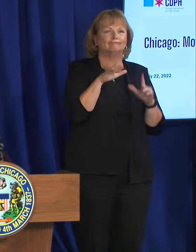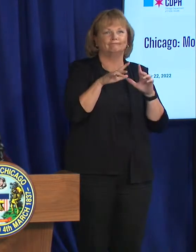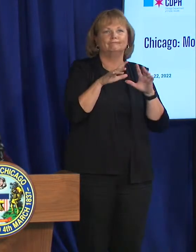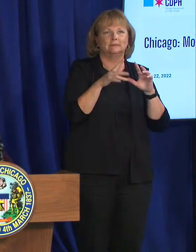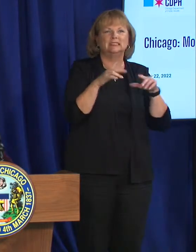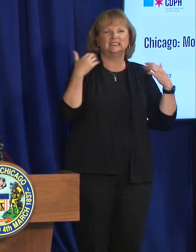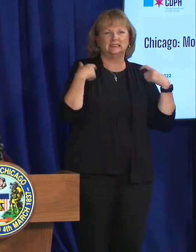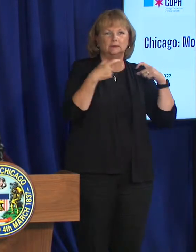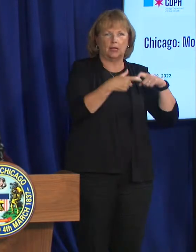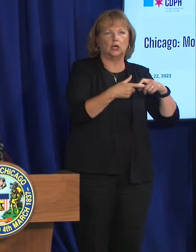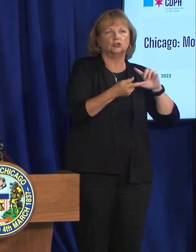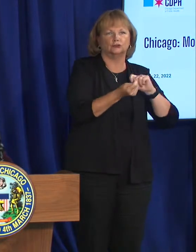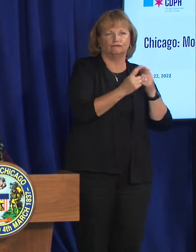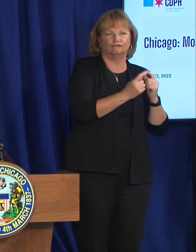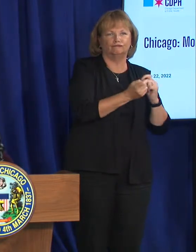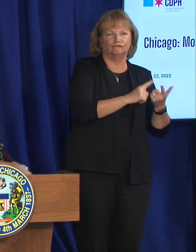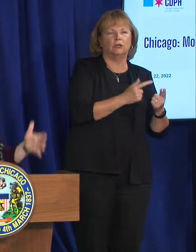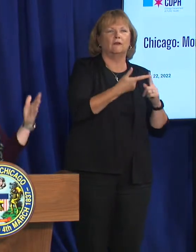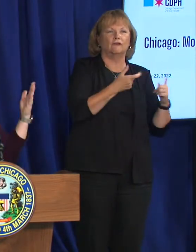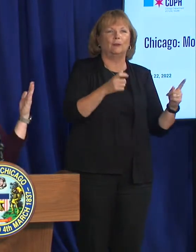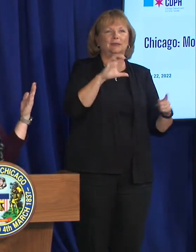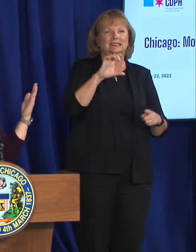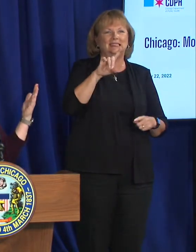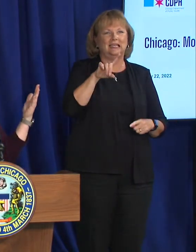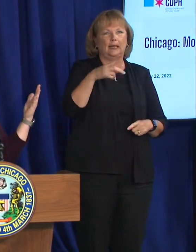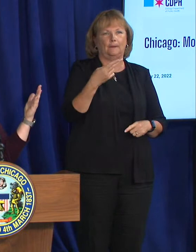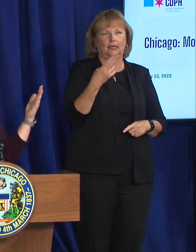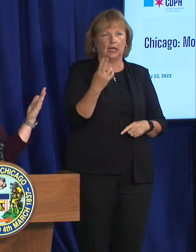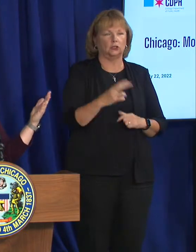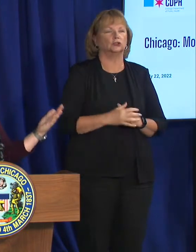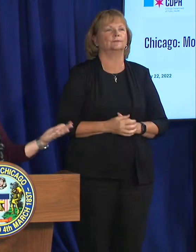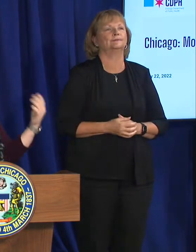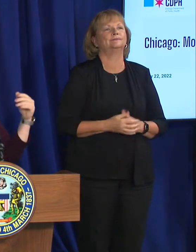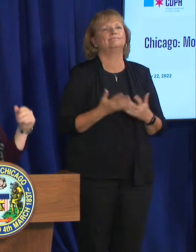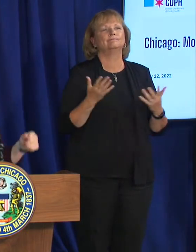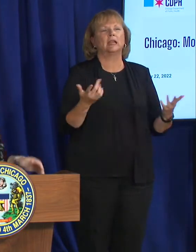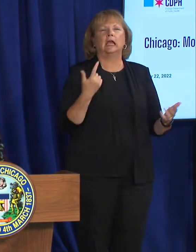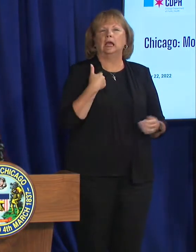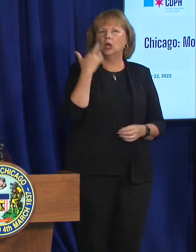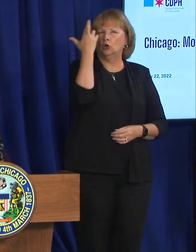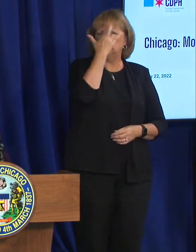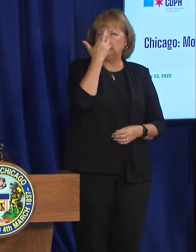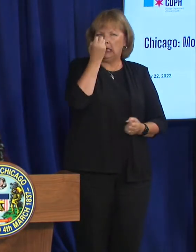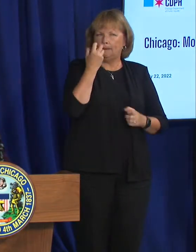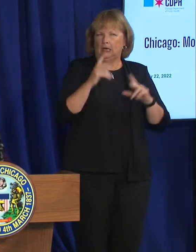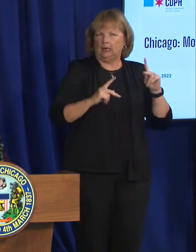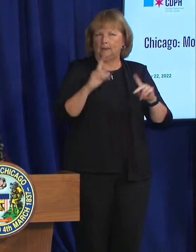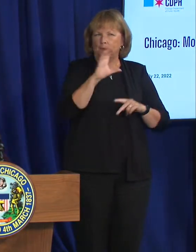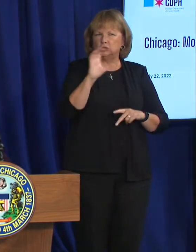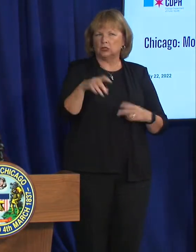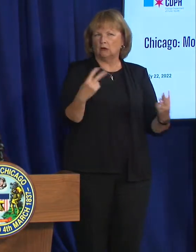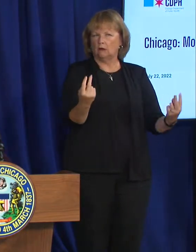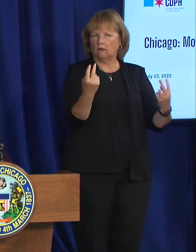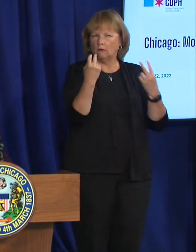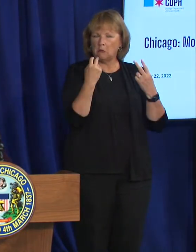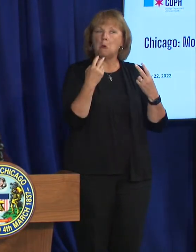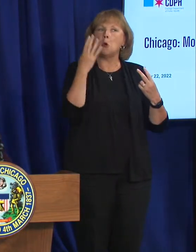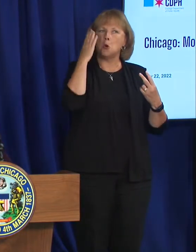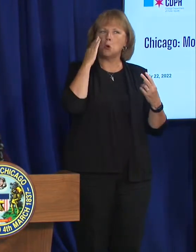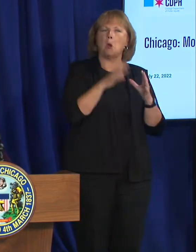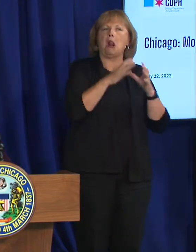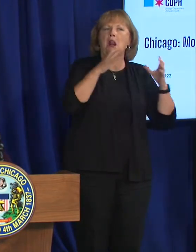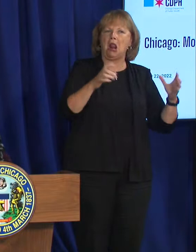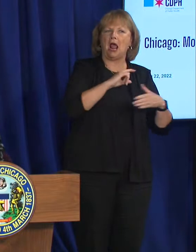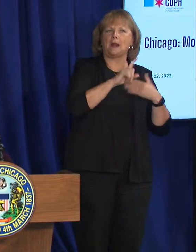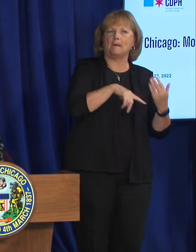She's our Medical Director at CDPH. So I recognize that there are folks in Chicago who know a lot about